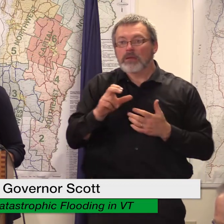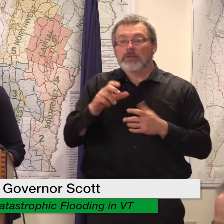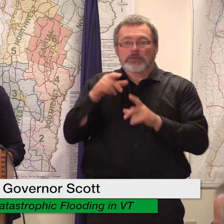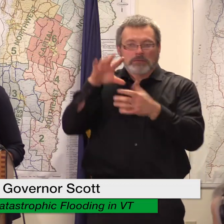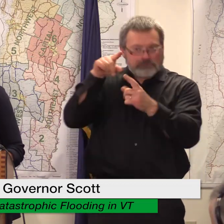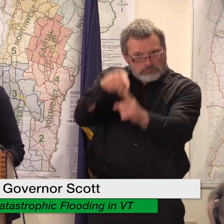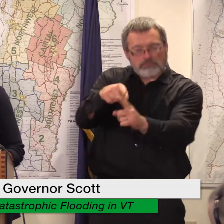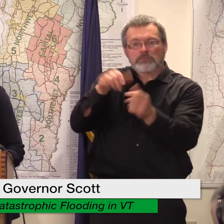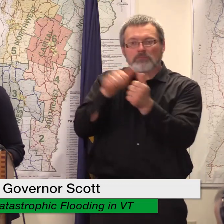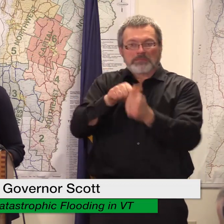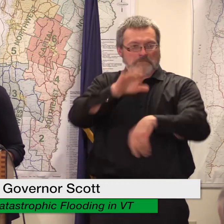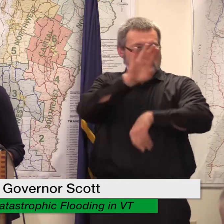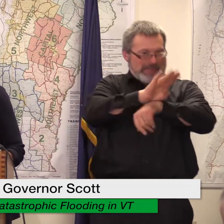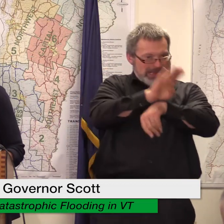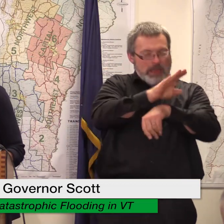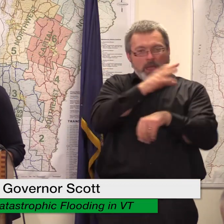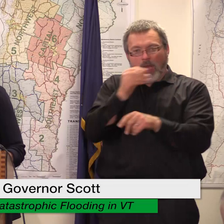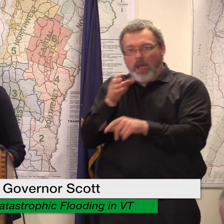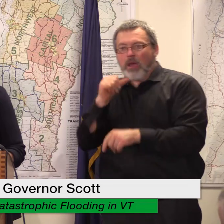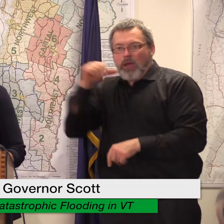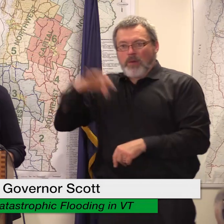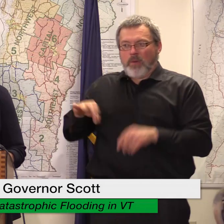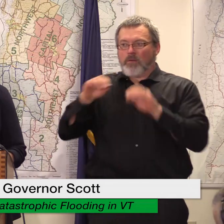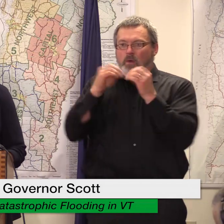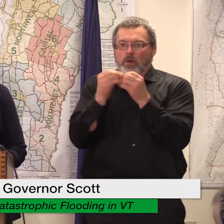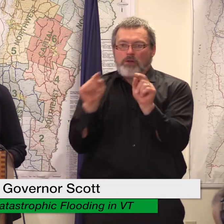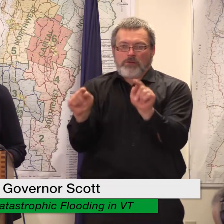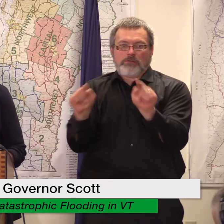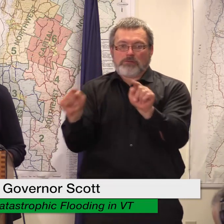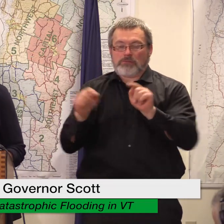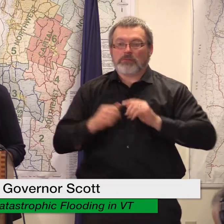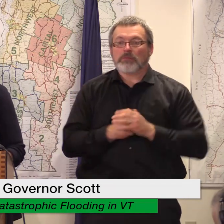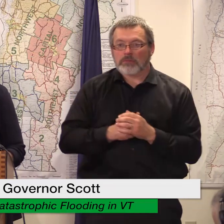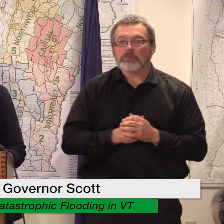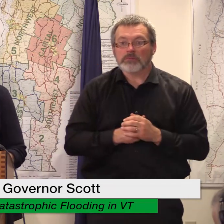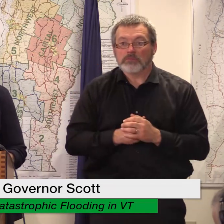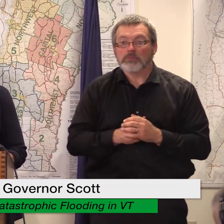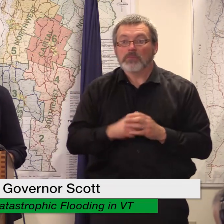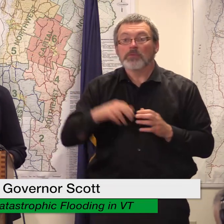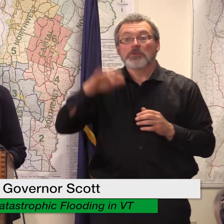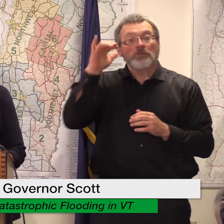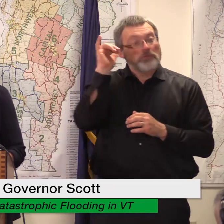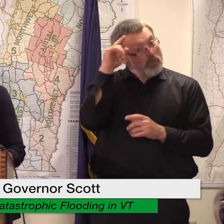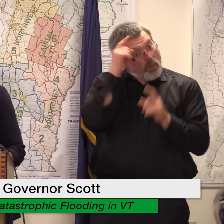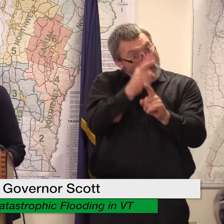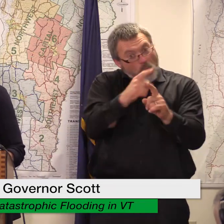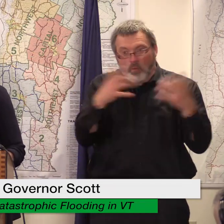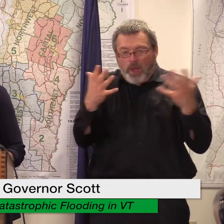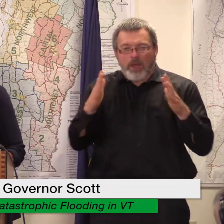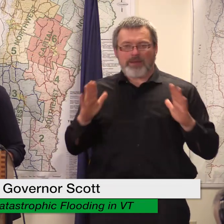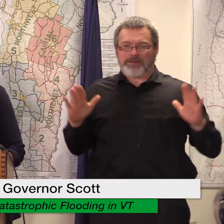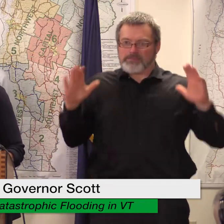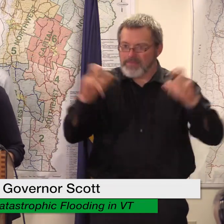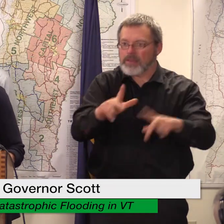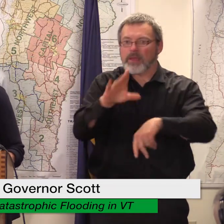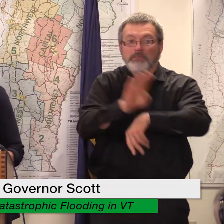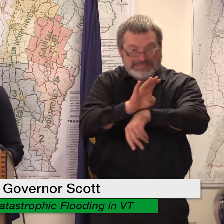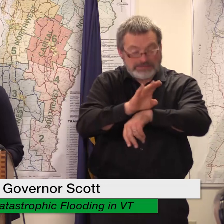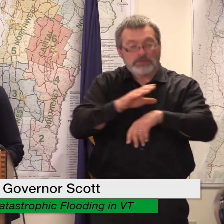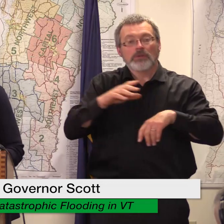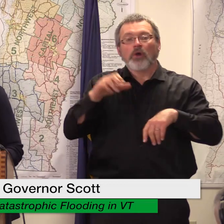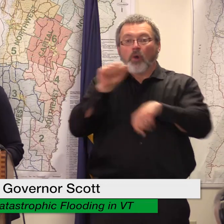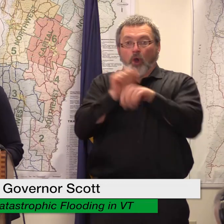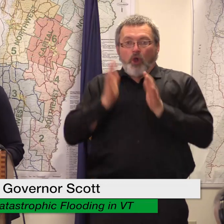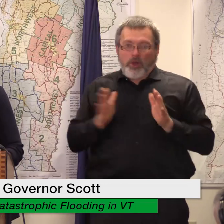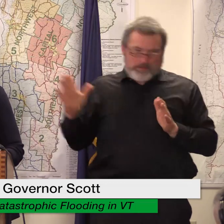entities that sustained physical damage so that they can get reopened and employees back to work again we know